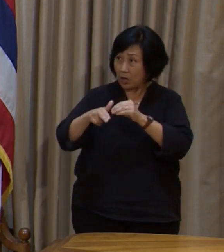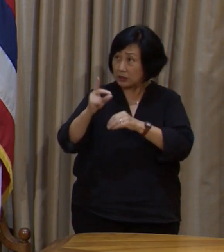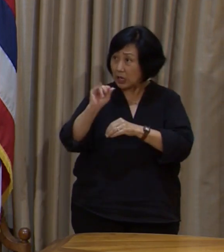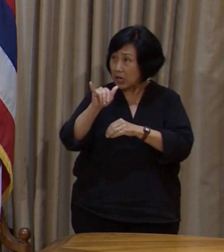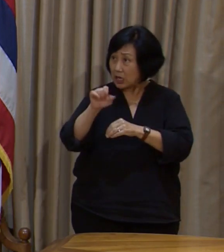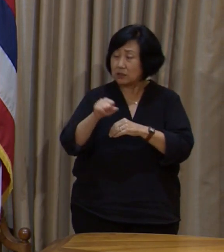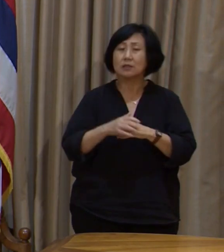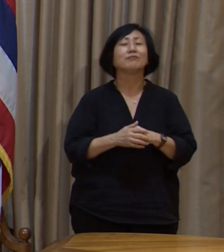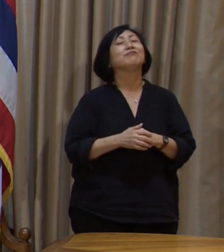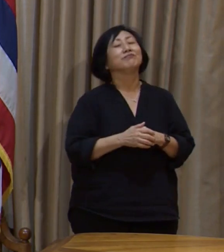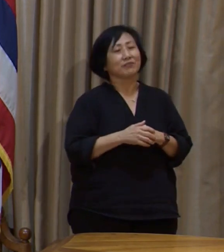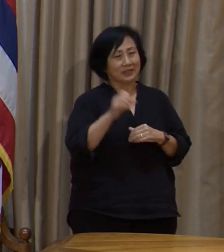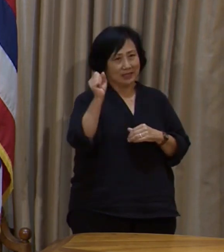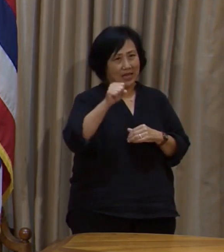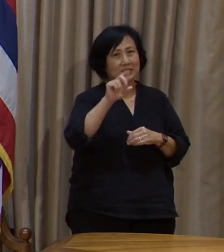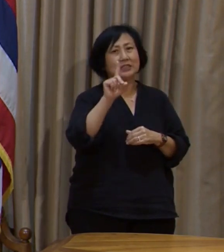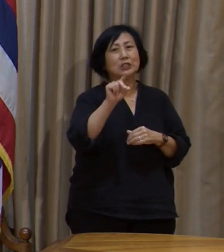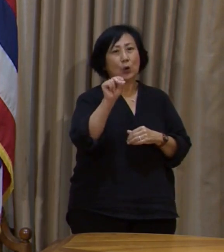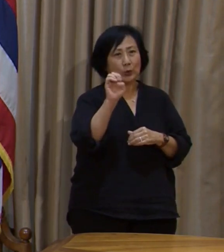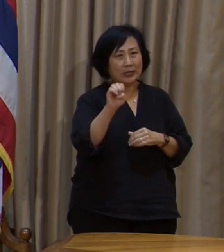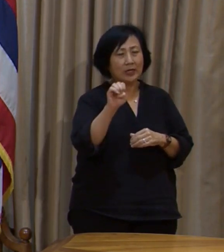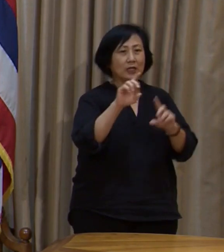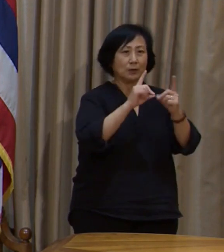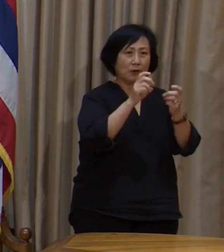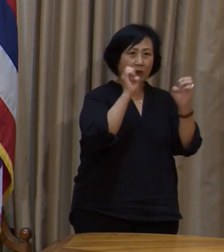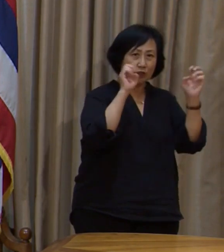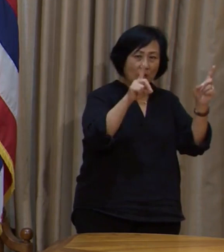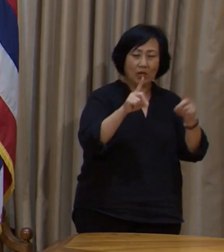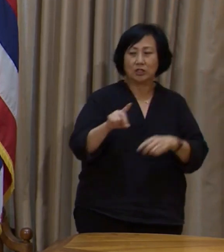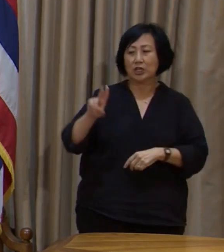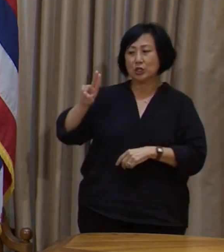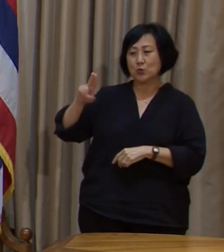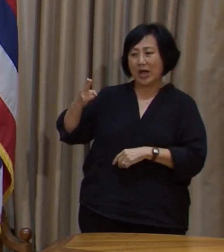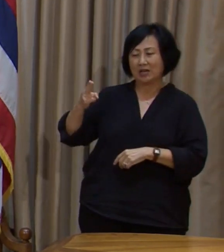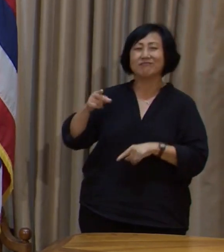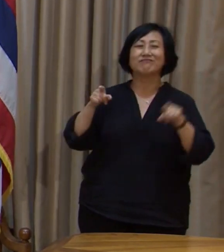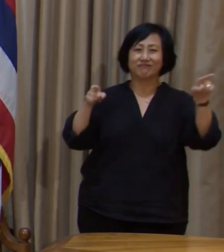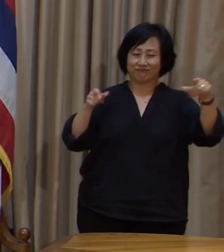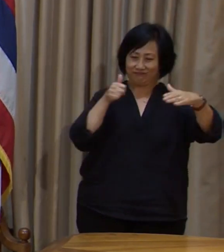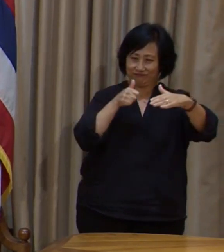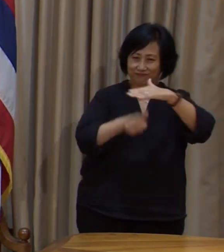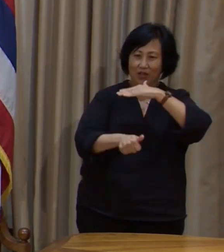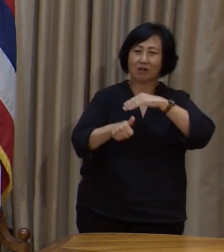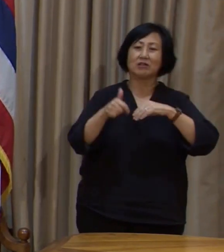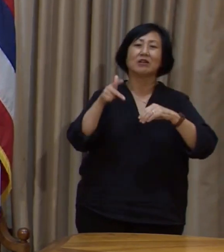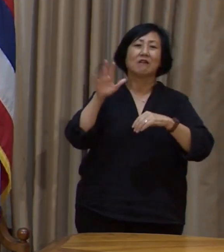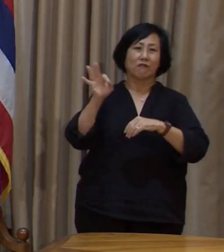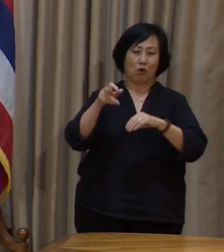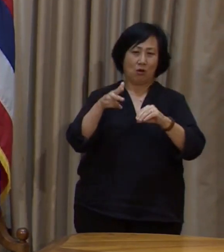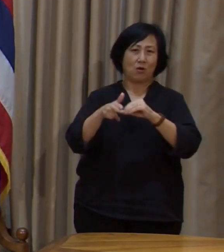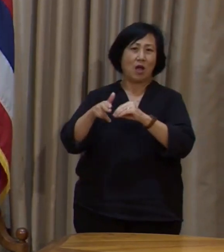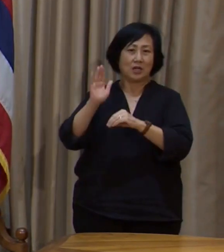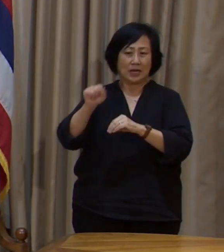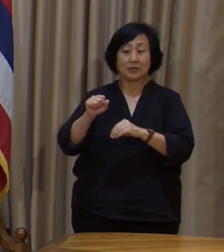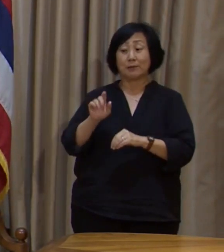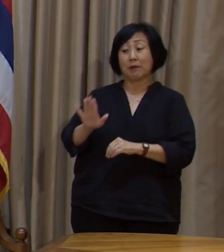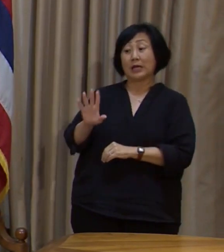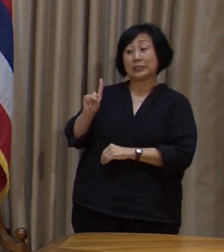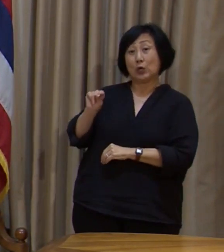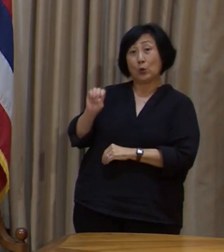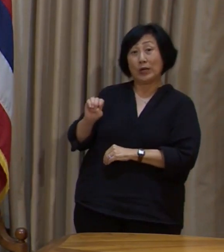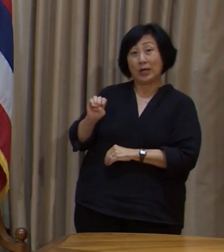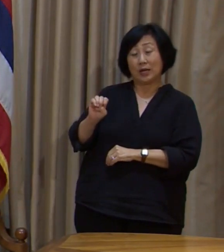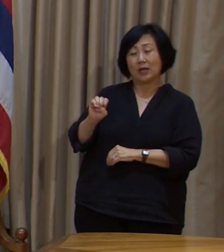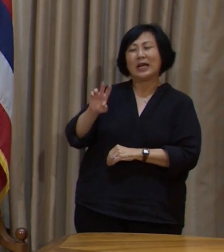Yes, the Department of Education and the University of Hawaii is part of the furloughs. But they will be announcing the specific